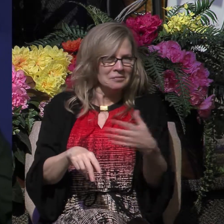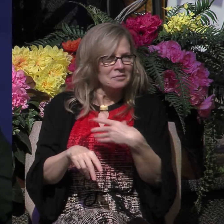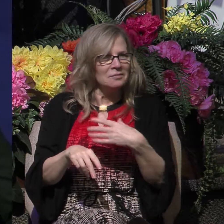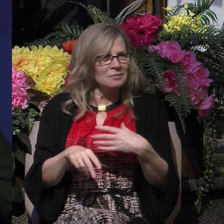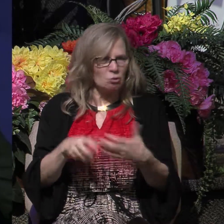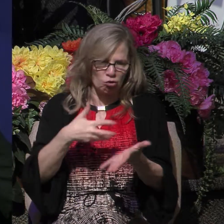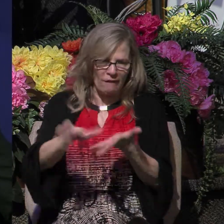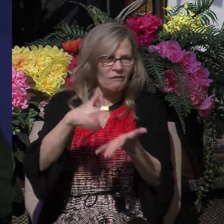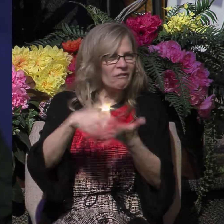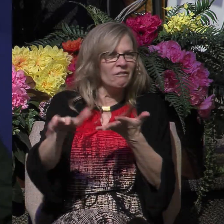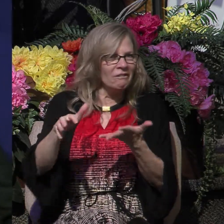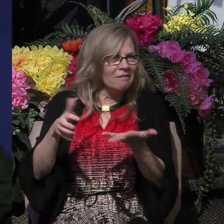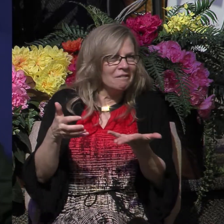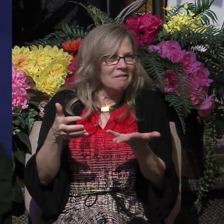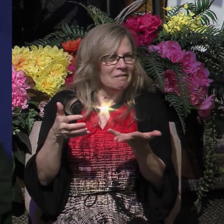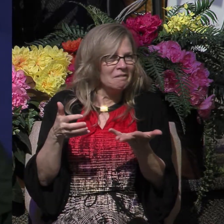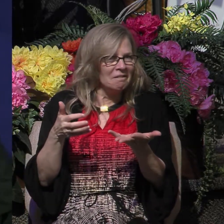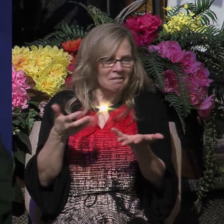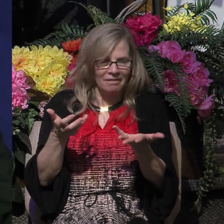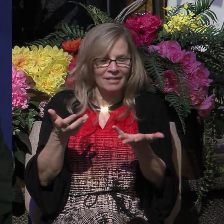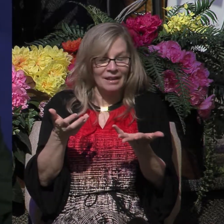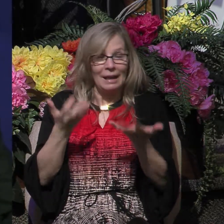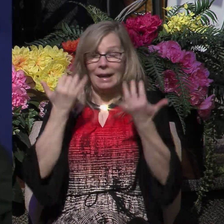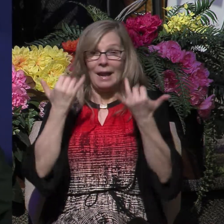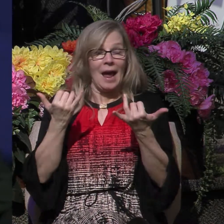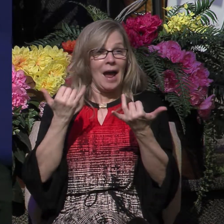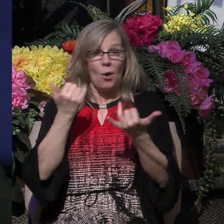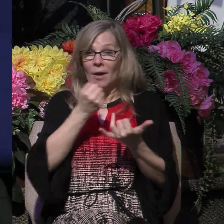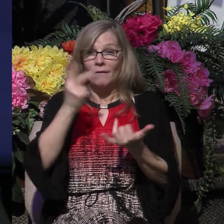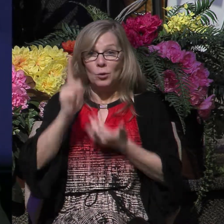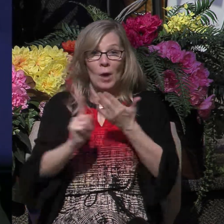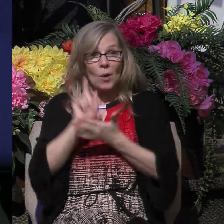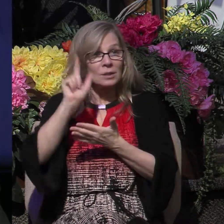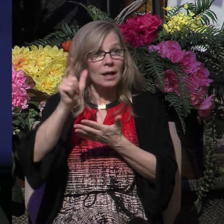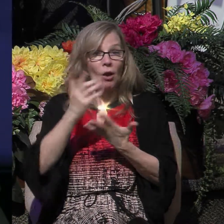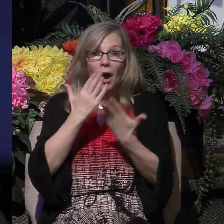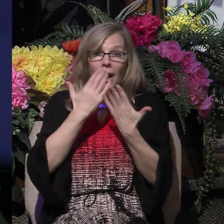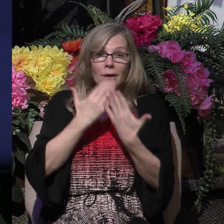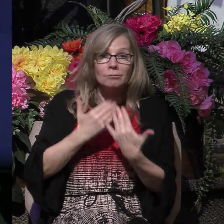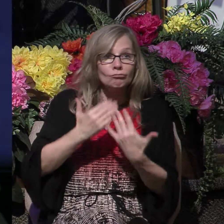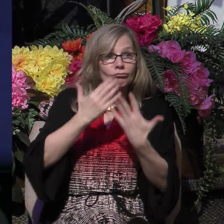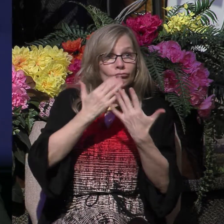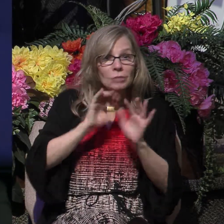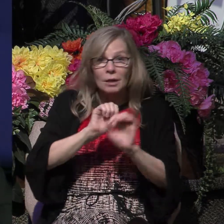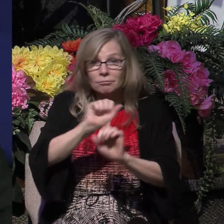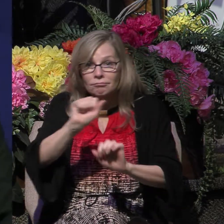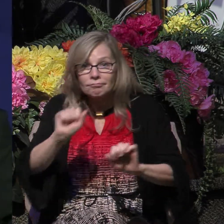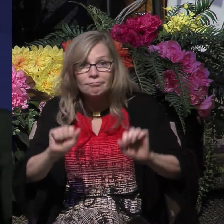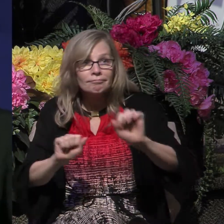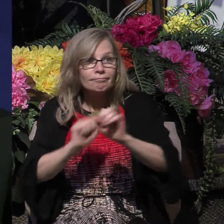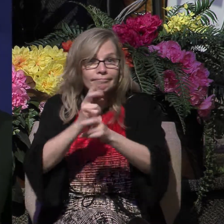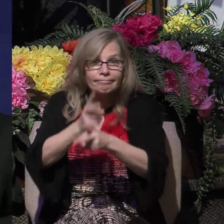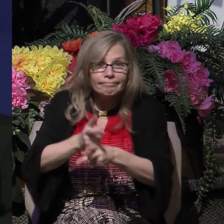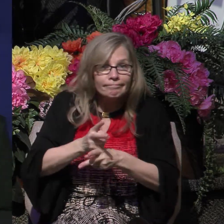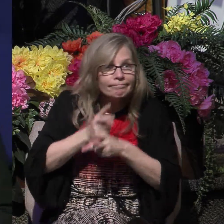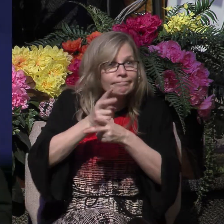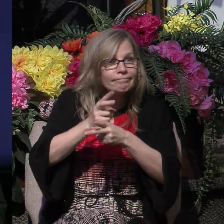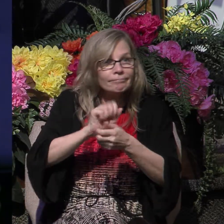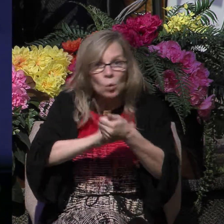he treated any other criminals. But he now treats them with great tenderness and care. He washes out the